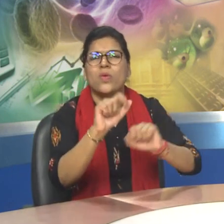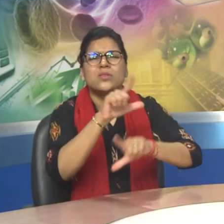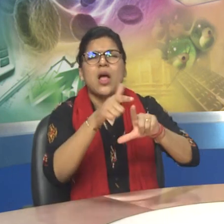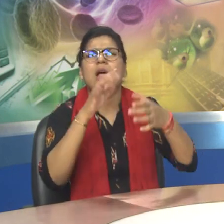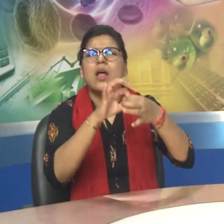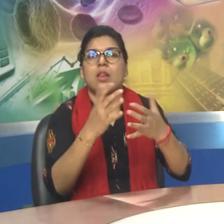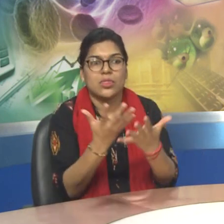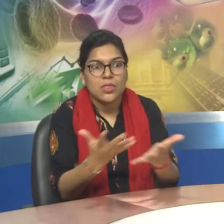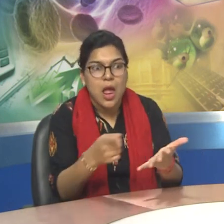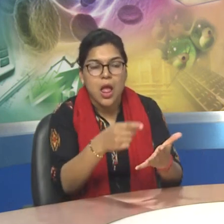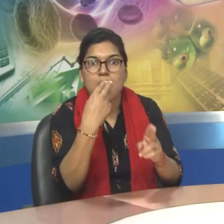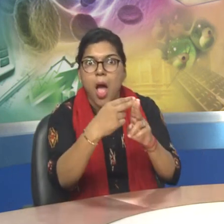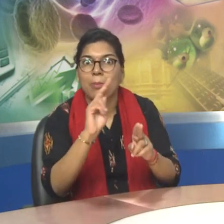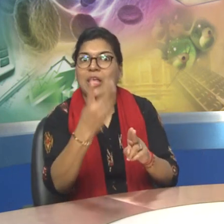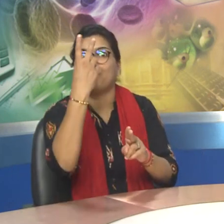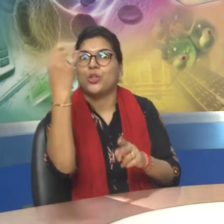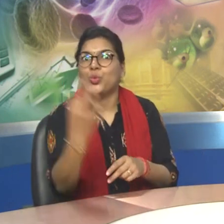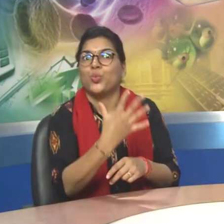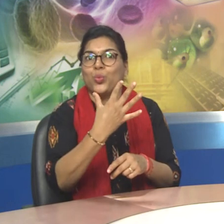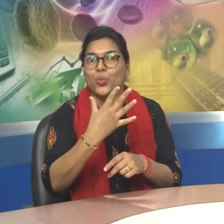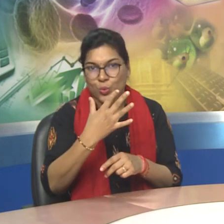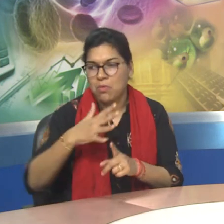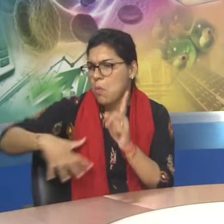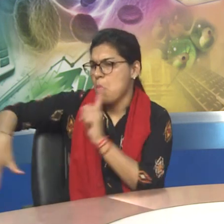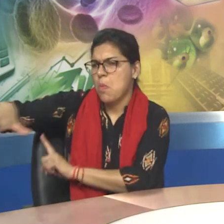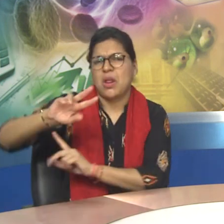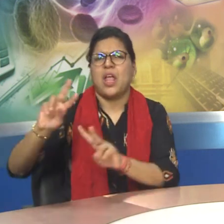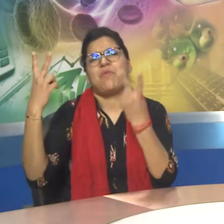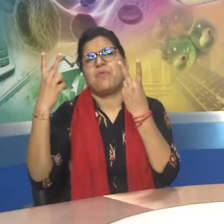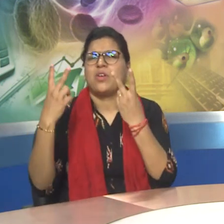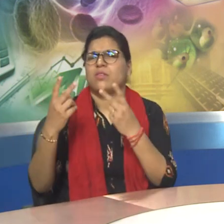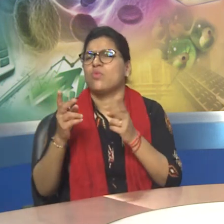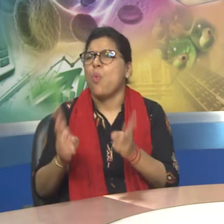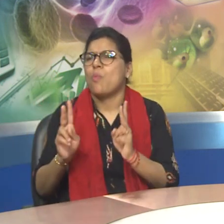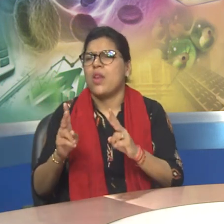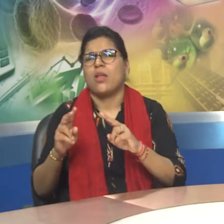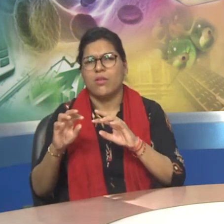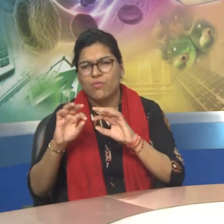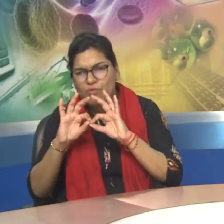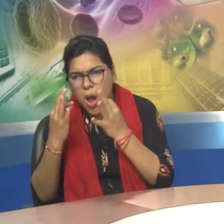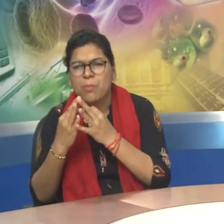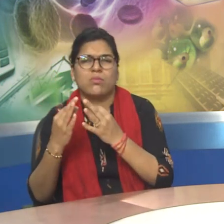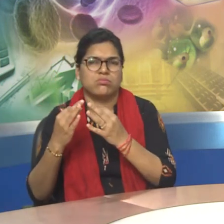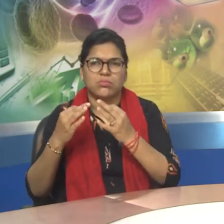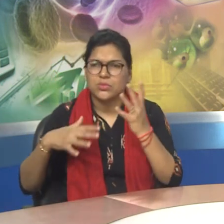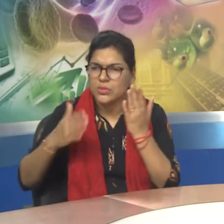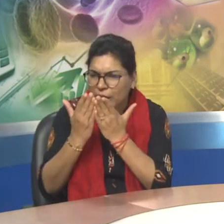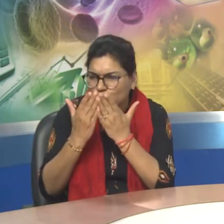industry or trade, the articles are written